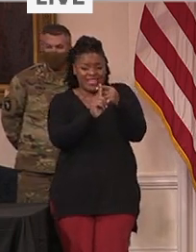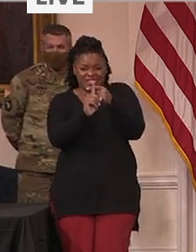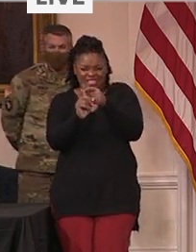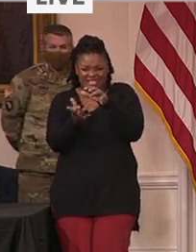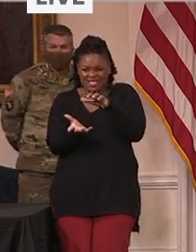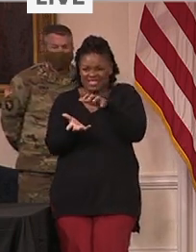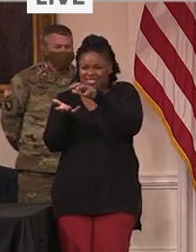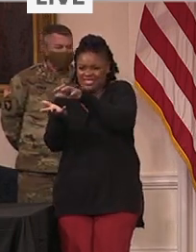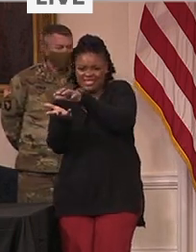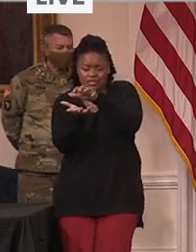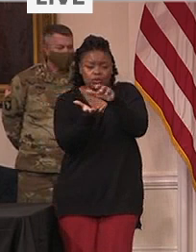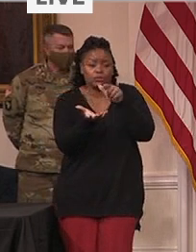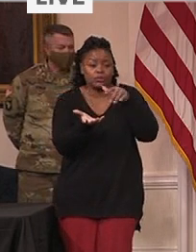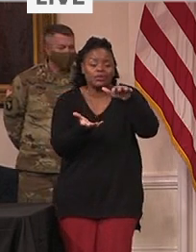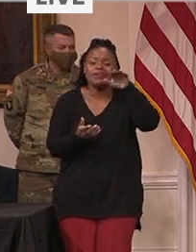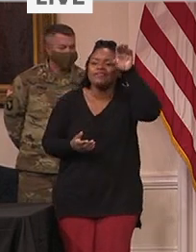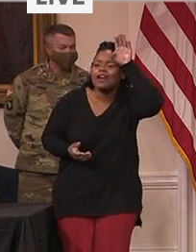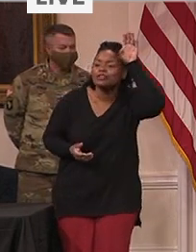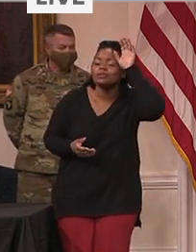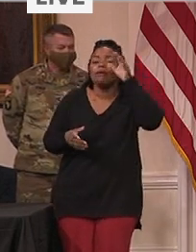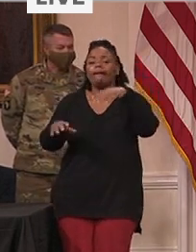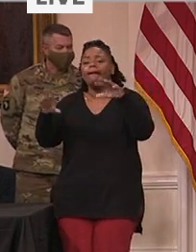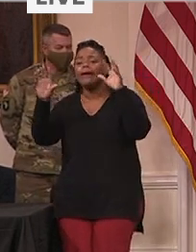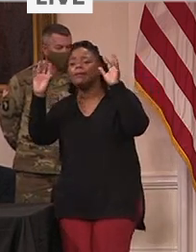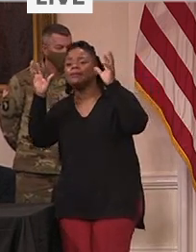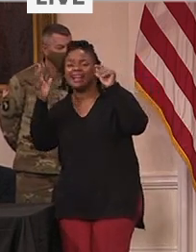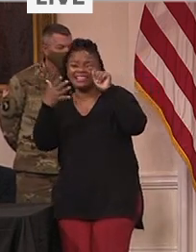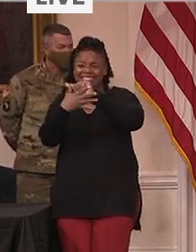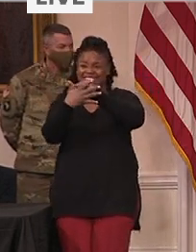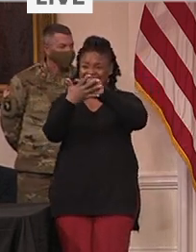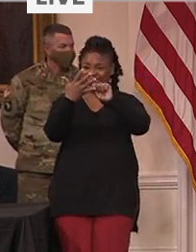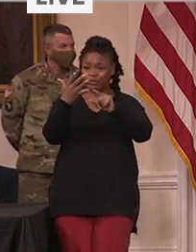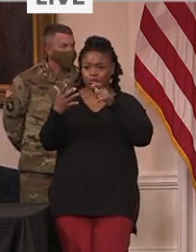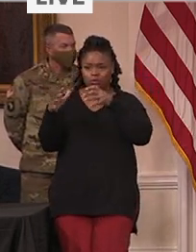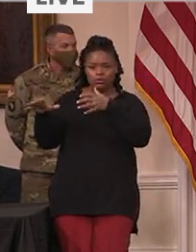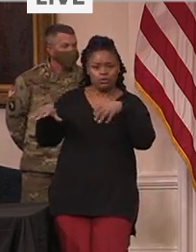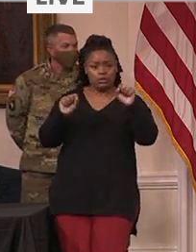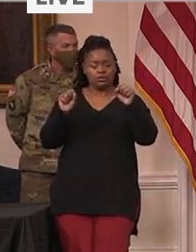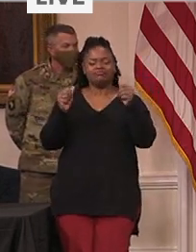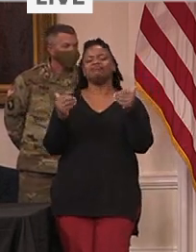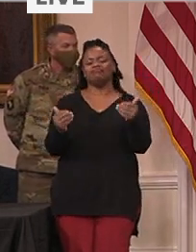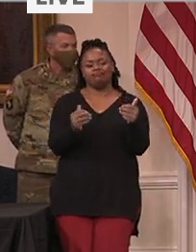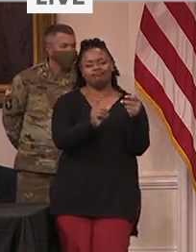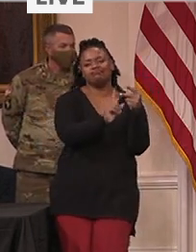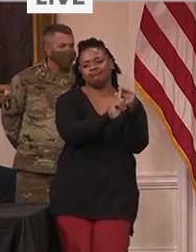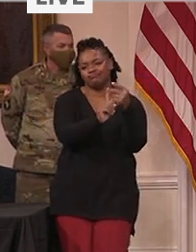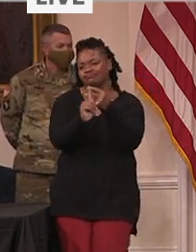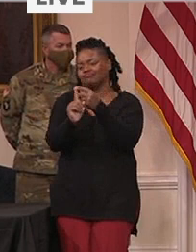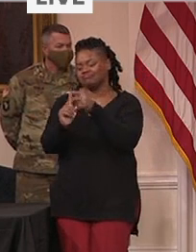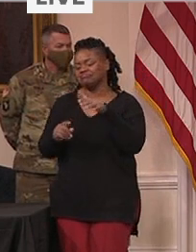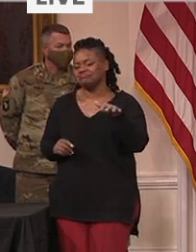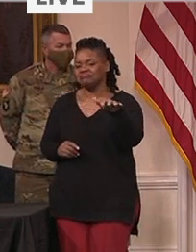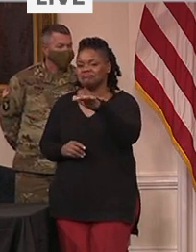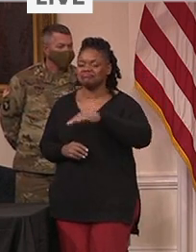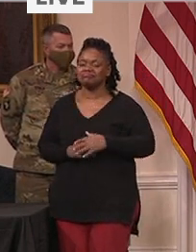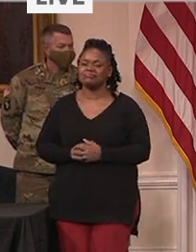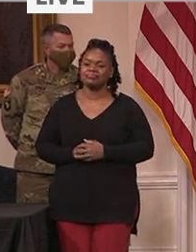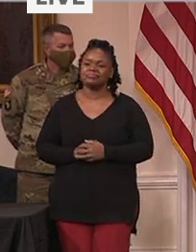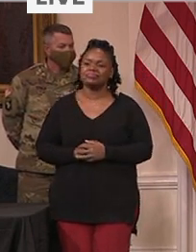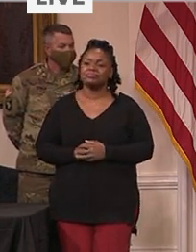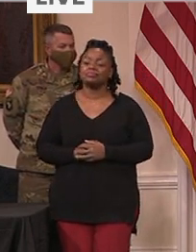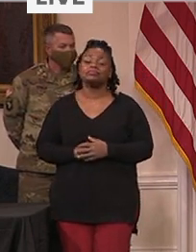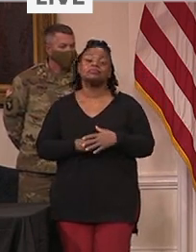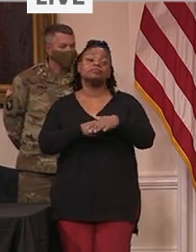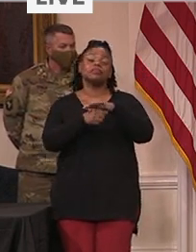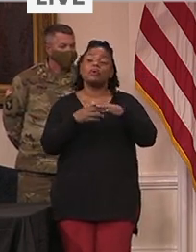and first responders, so that they could then in turn start up their county vaccination clinics. Local health departments have